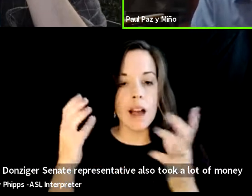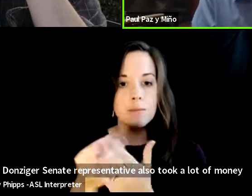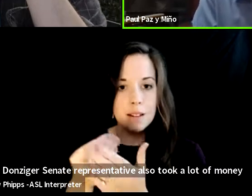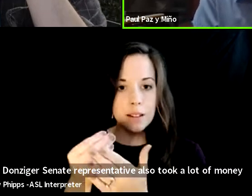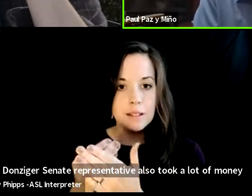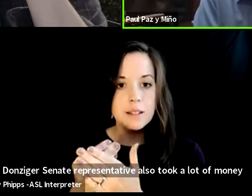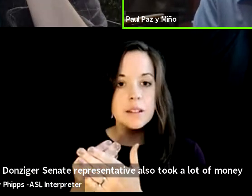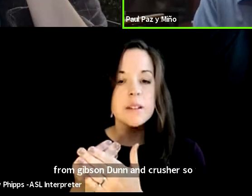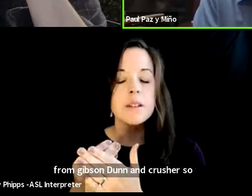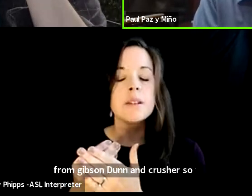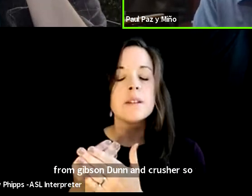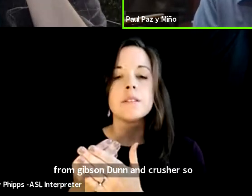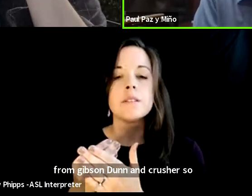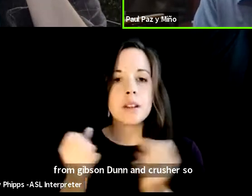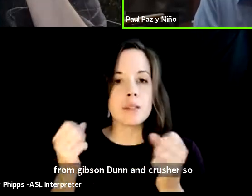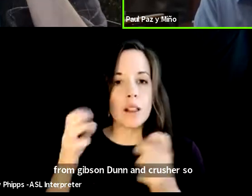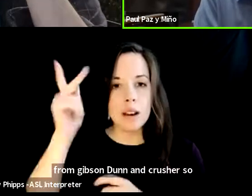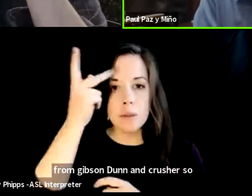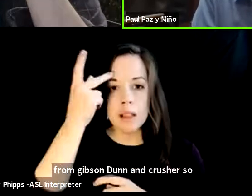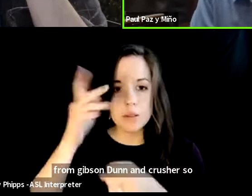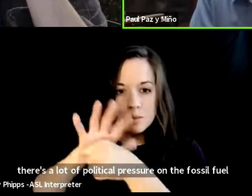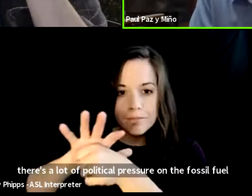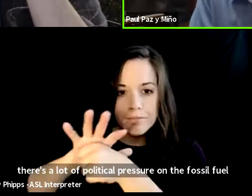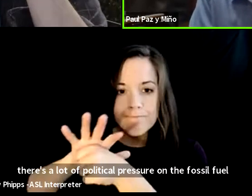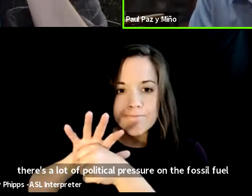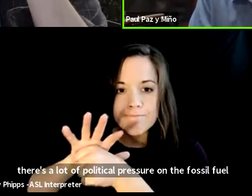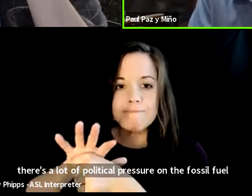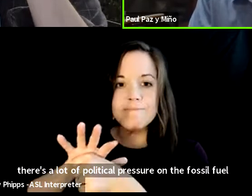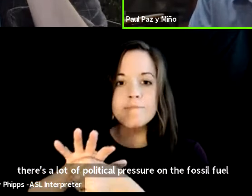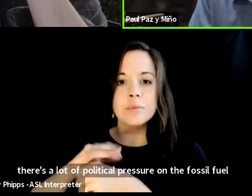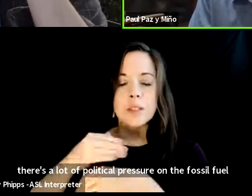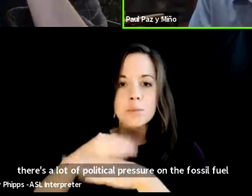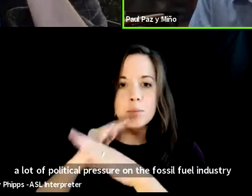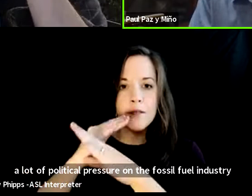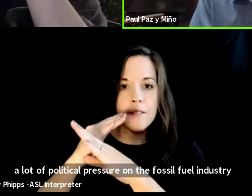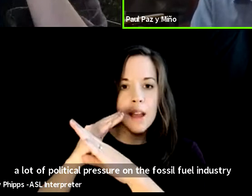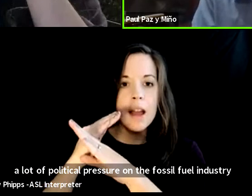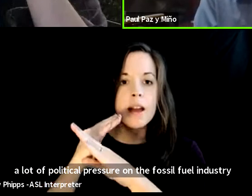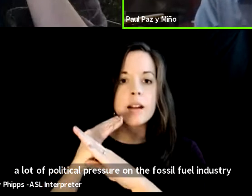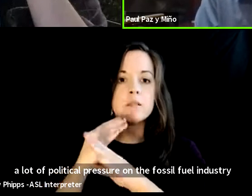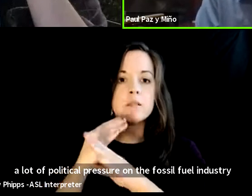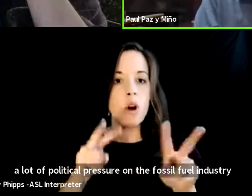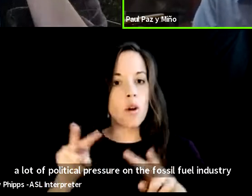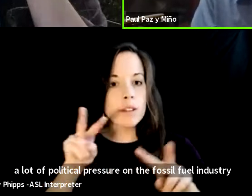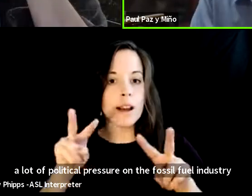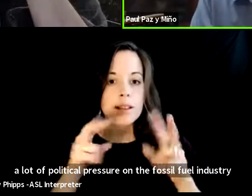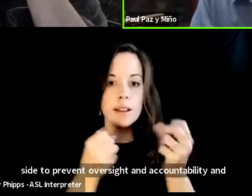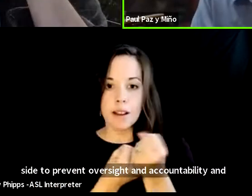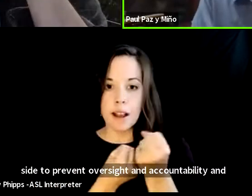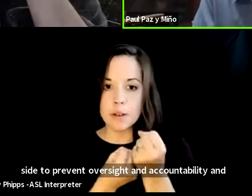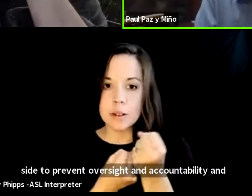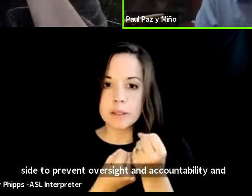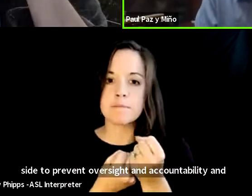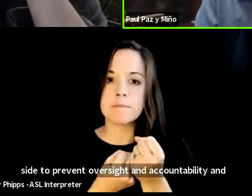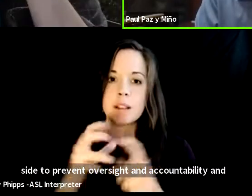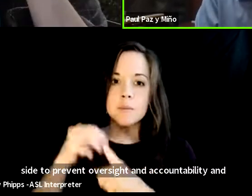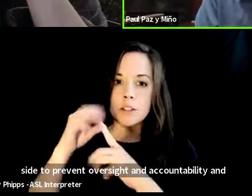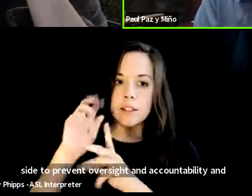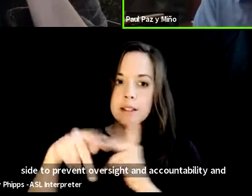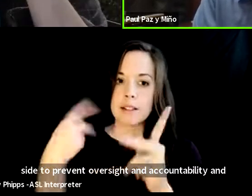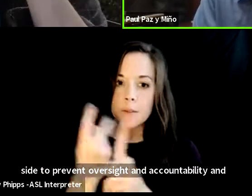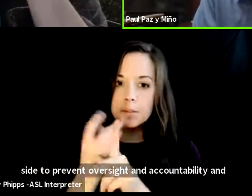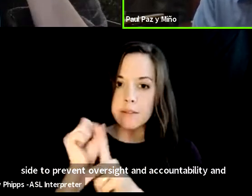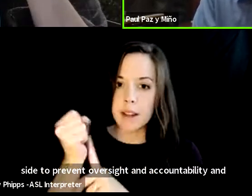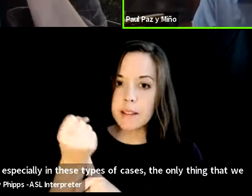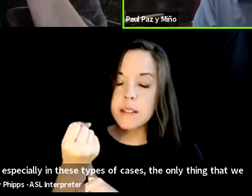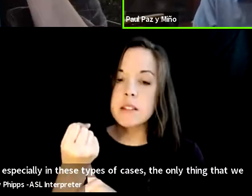of political pressure on the fossil fuel industry side to prevent oversight and accountability especially in these types of cases the